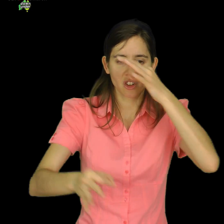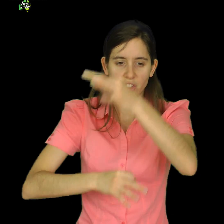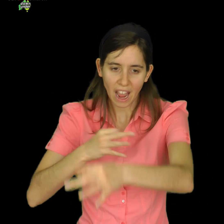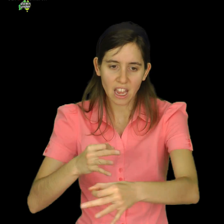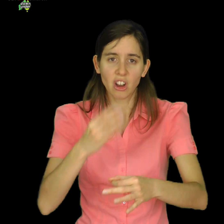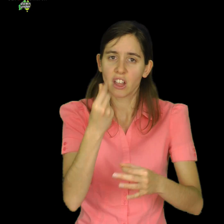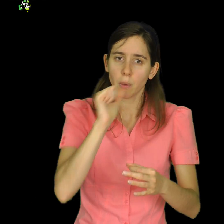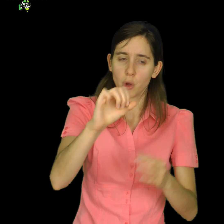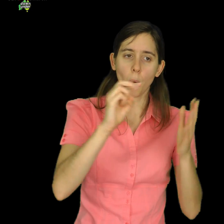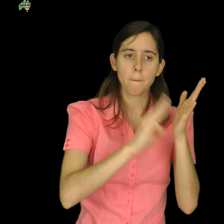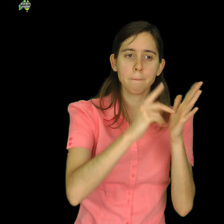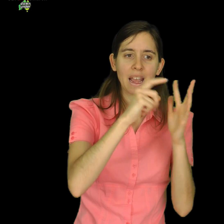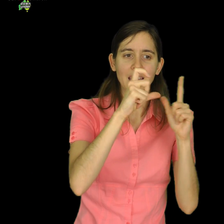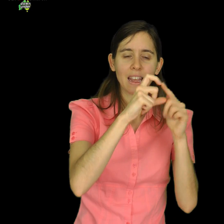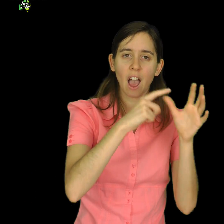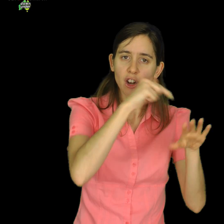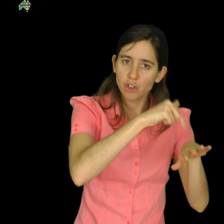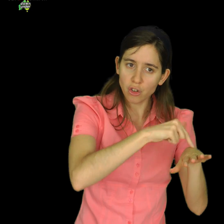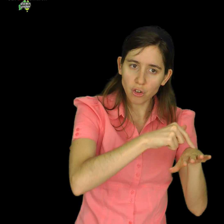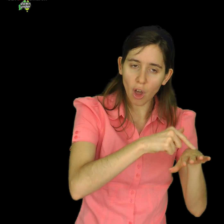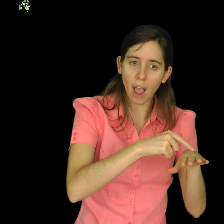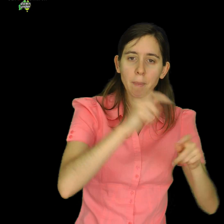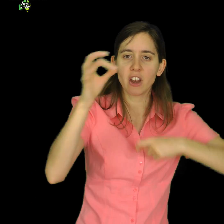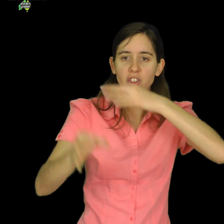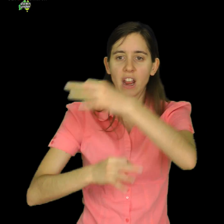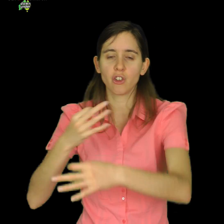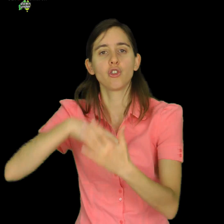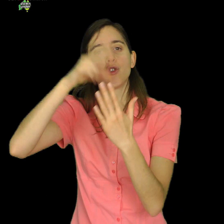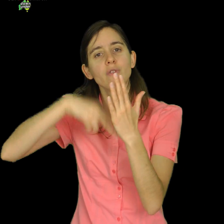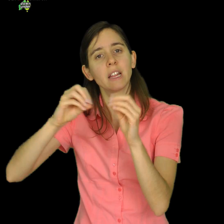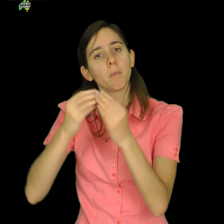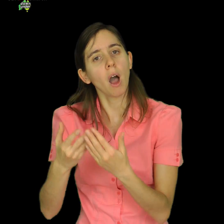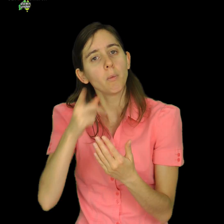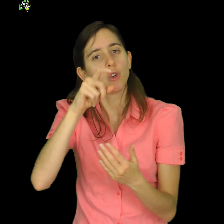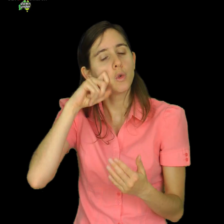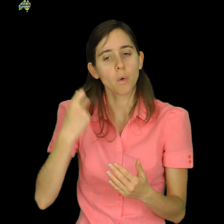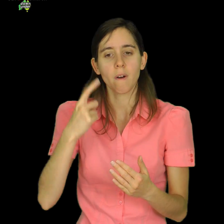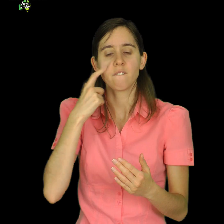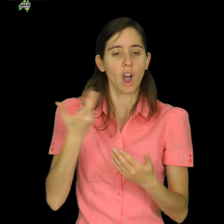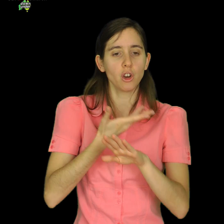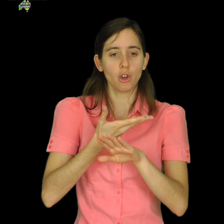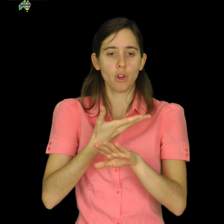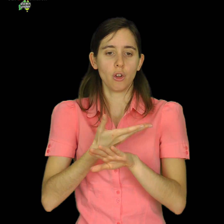for time in God's word, you will find new meaning and purpose in a life lived in relationship with Jesus.